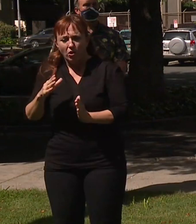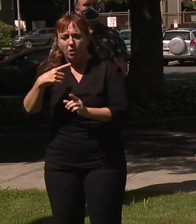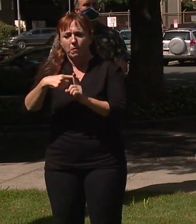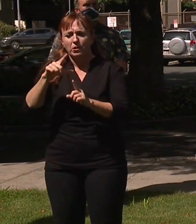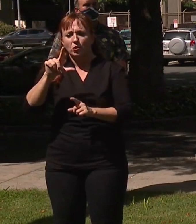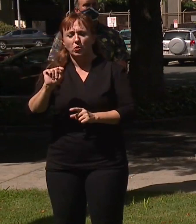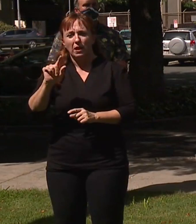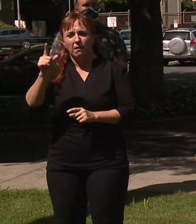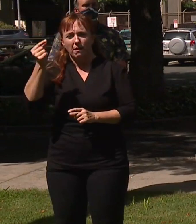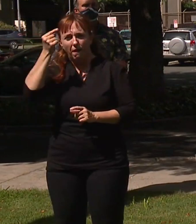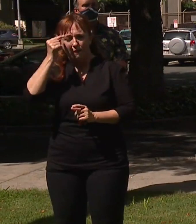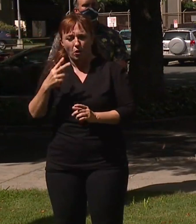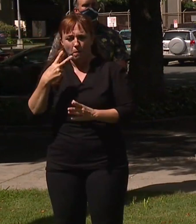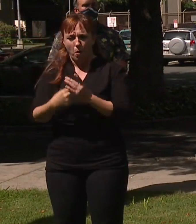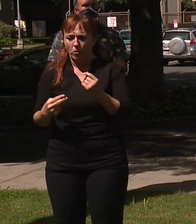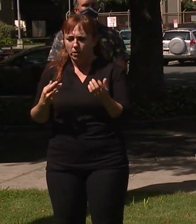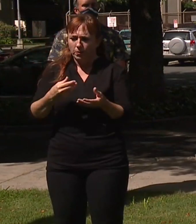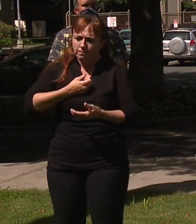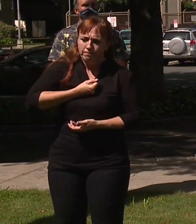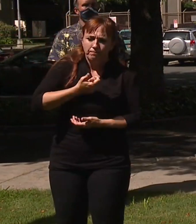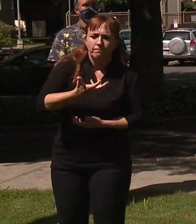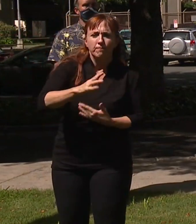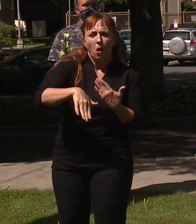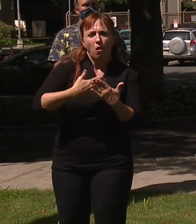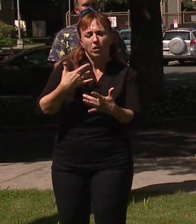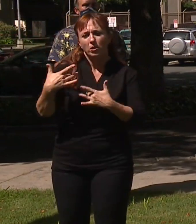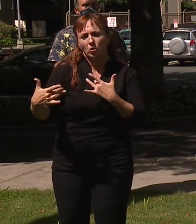put everything out on the table. Our concerns,